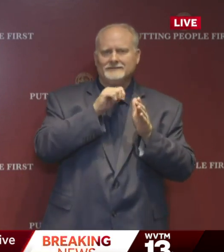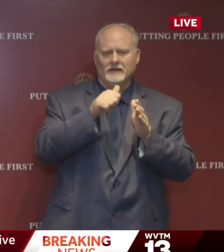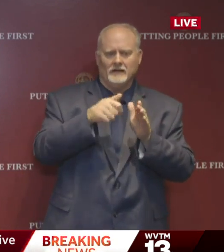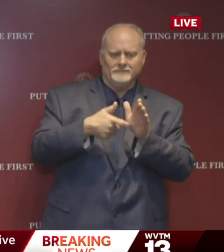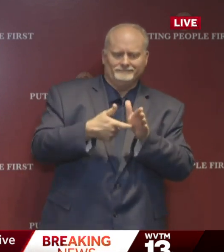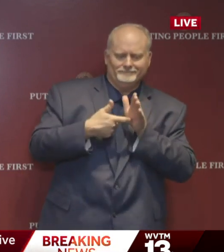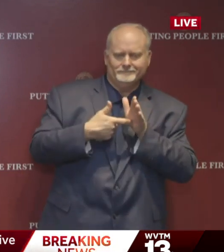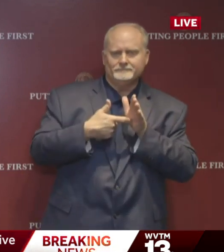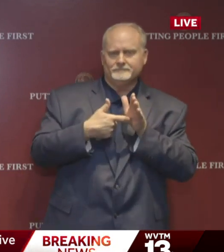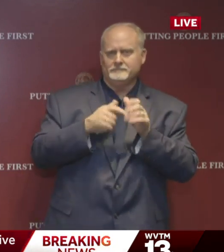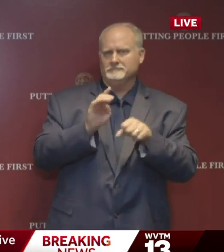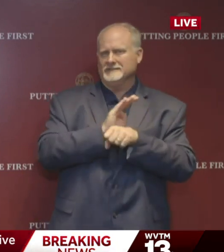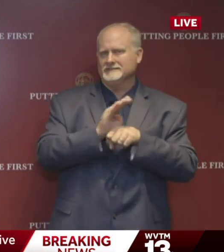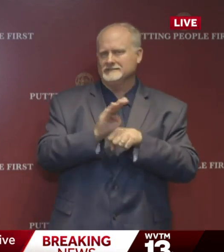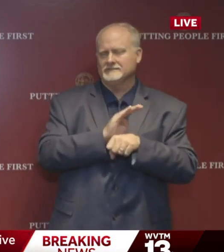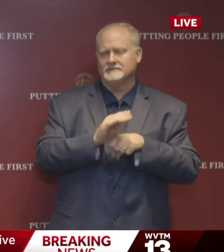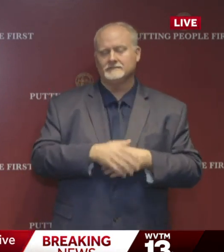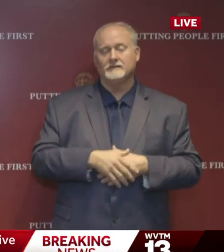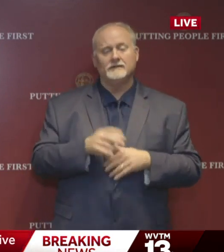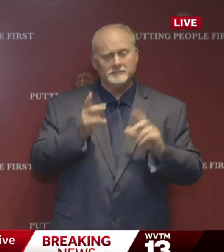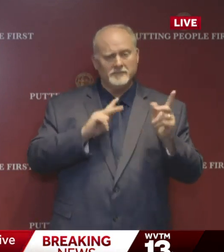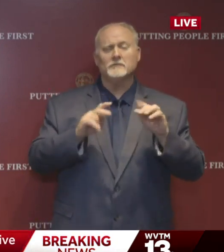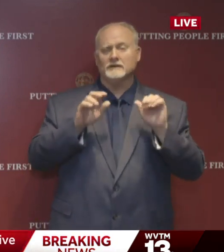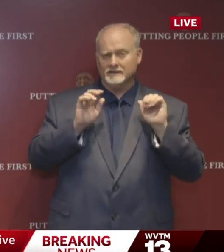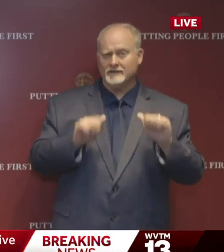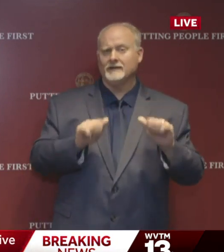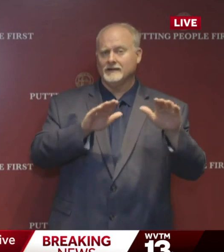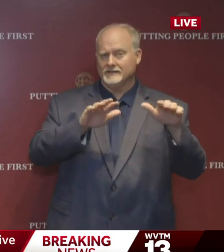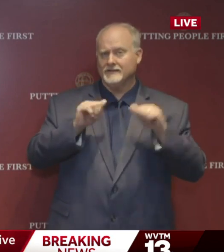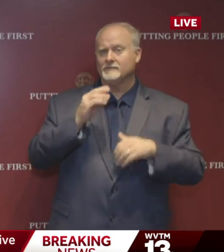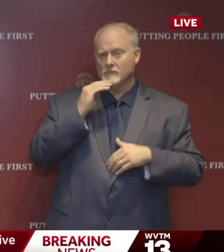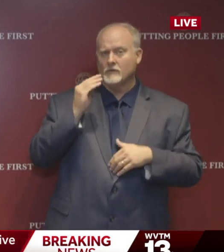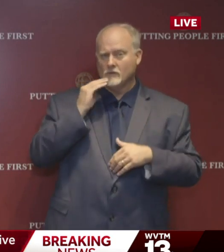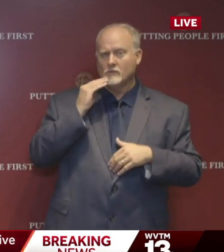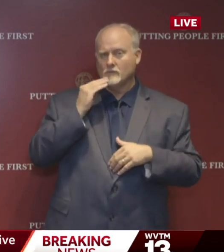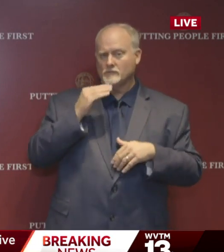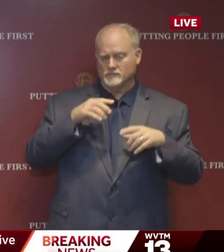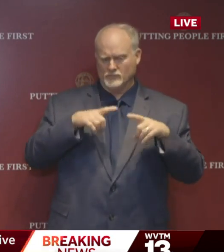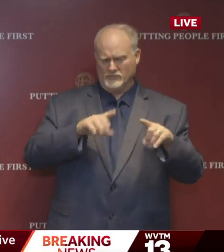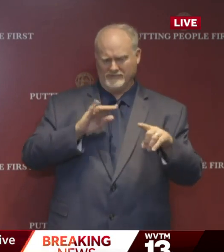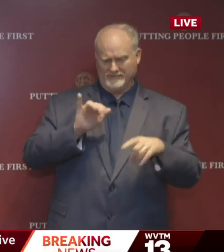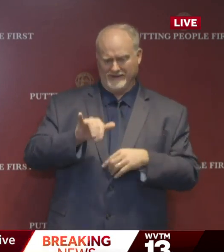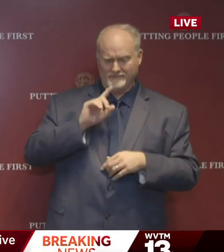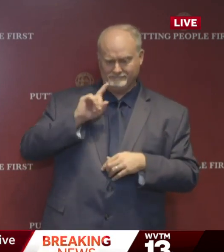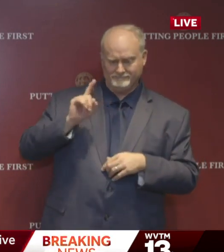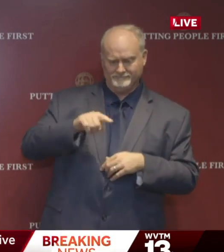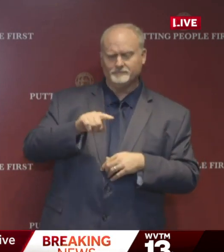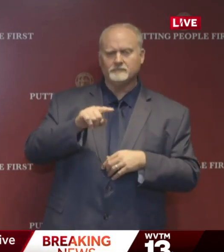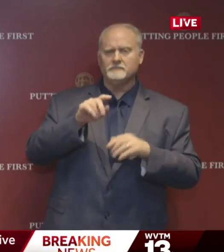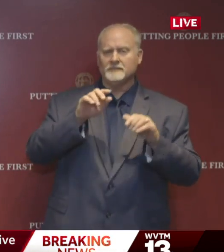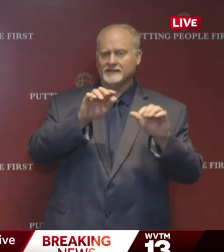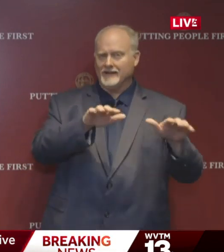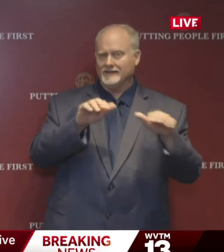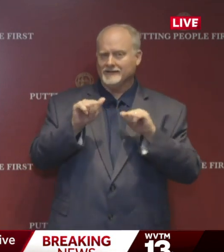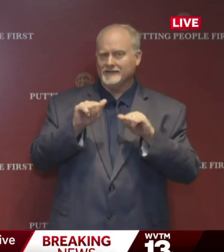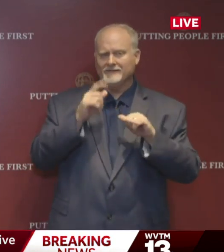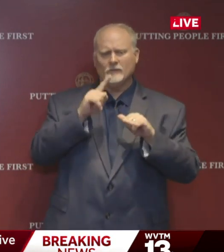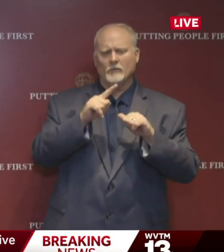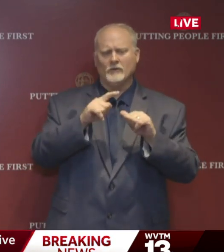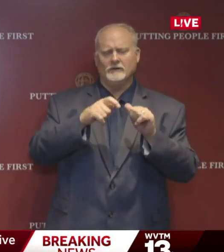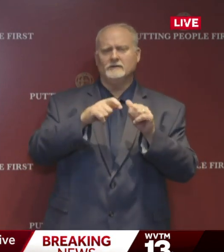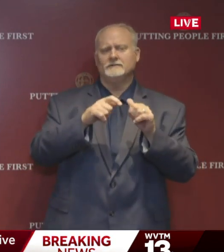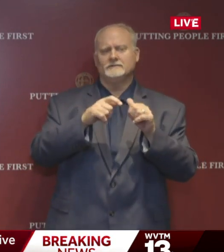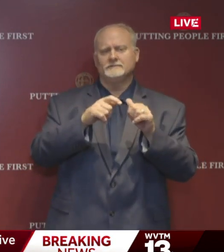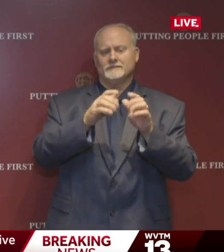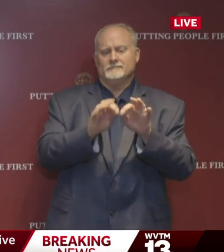People may lawfully leave their residence while this ordinance is in effect to perform essential activities. These essential